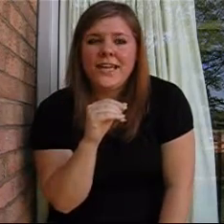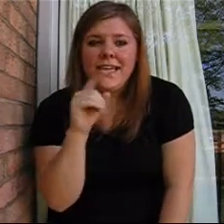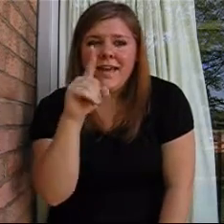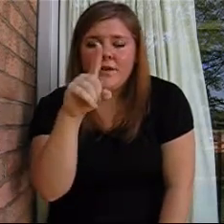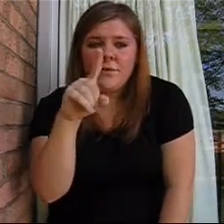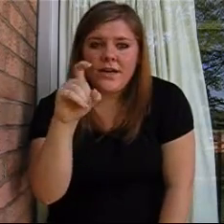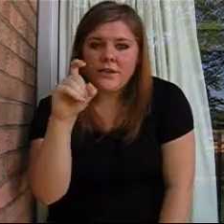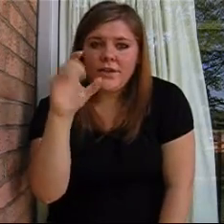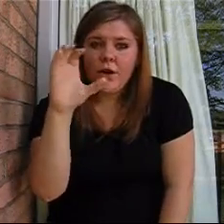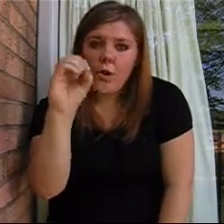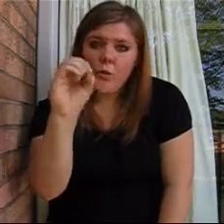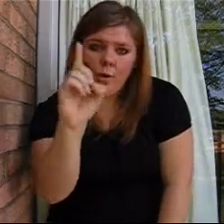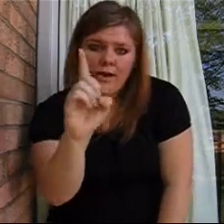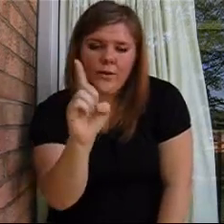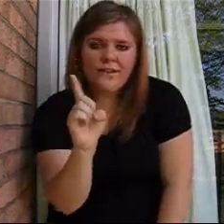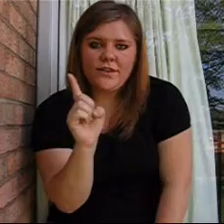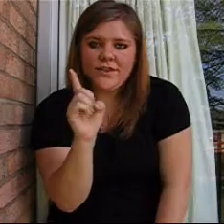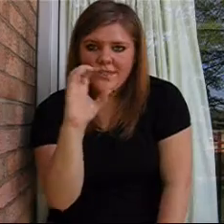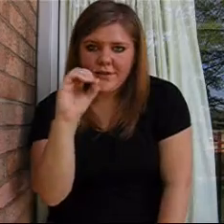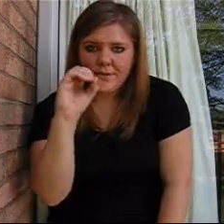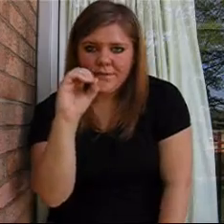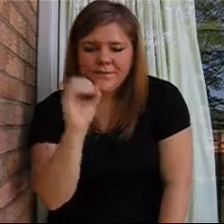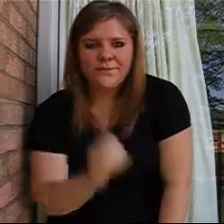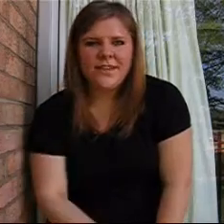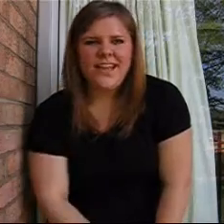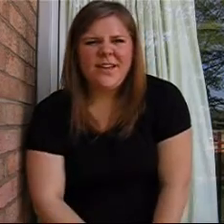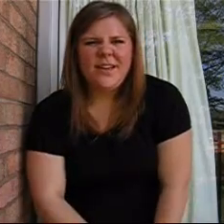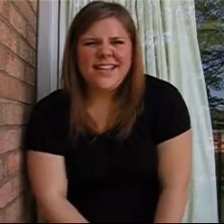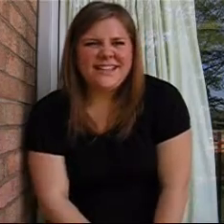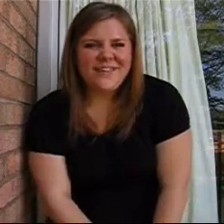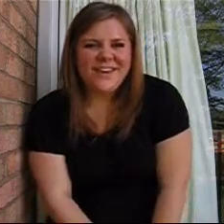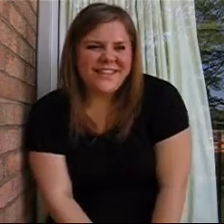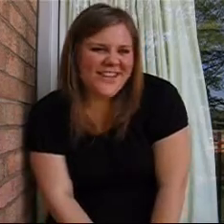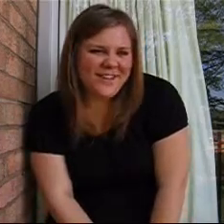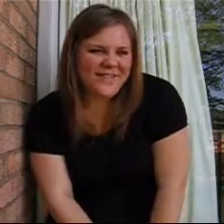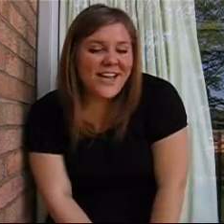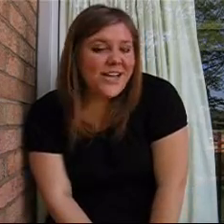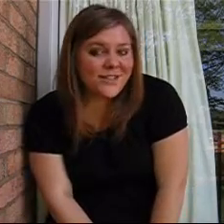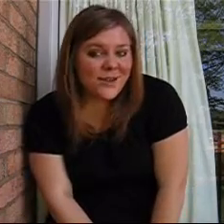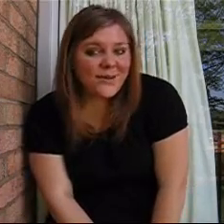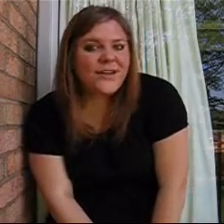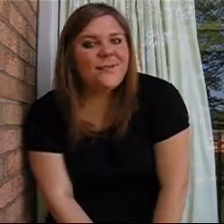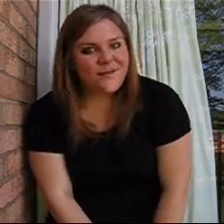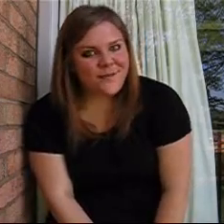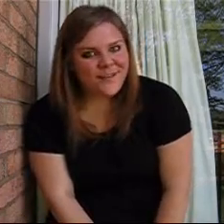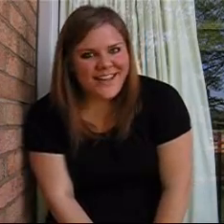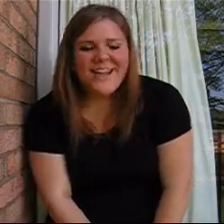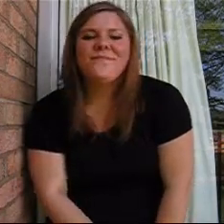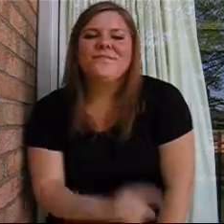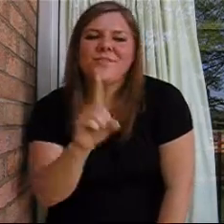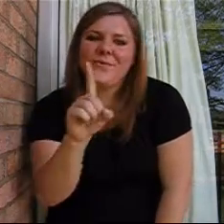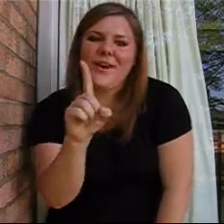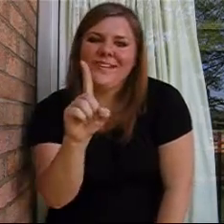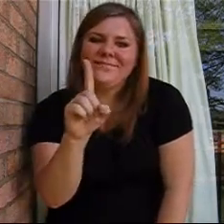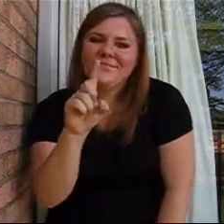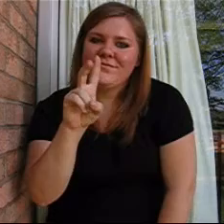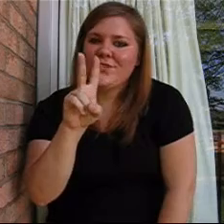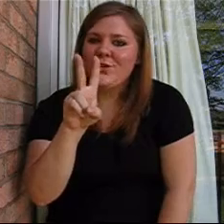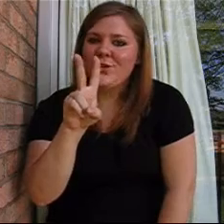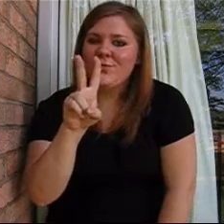Yeah, and then 101, you have to do the 0. But that's for another time. So, we'll go over it again. 1, 2,